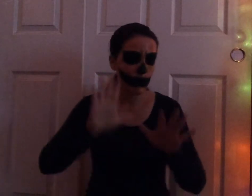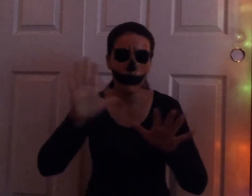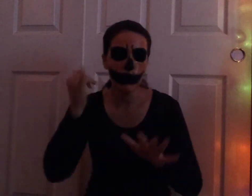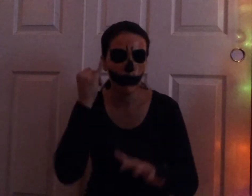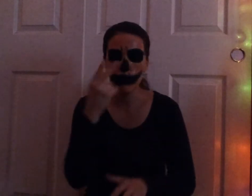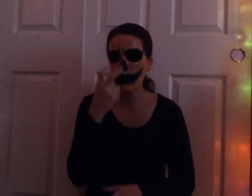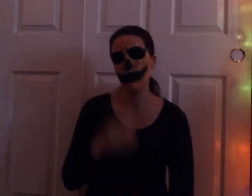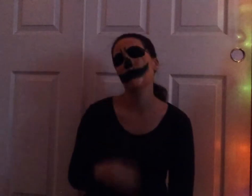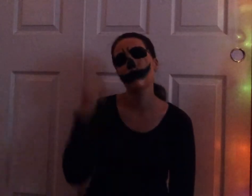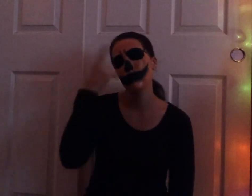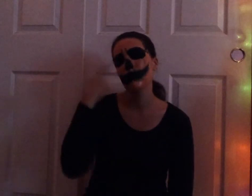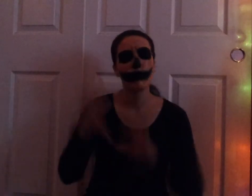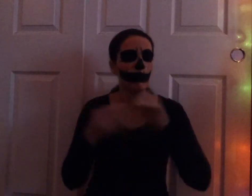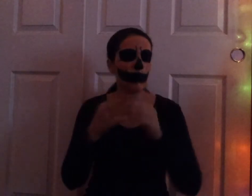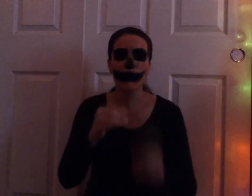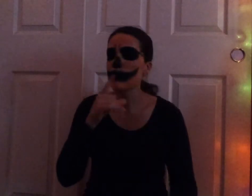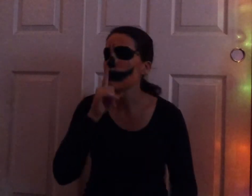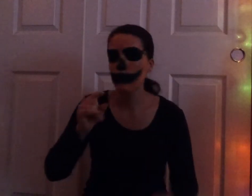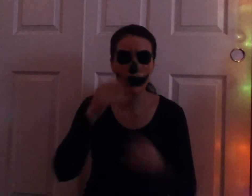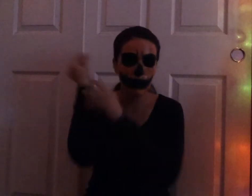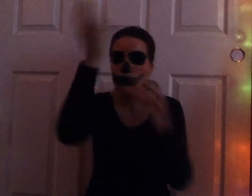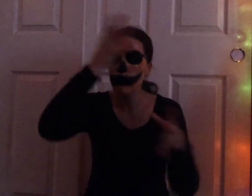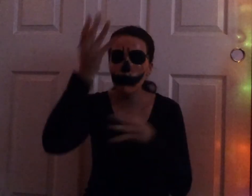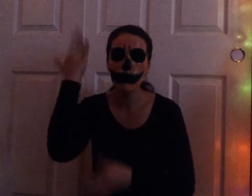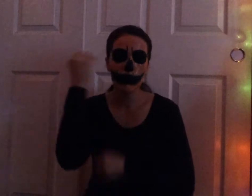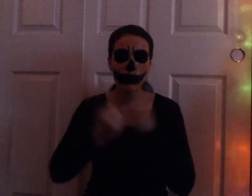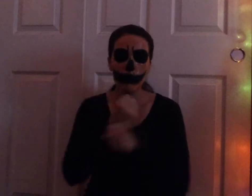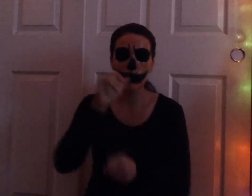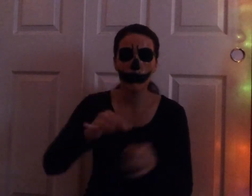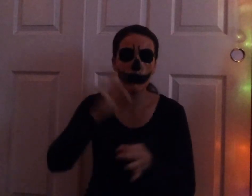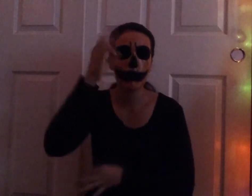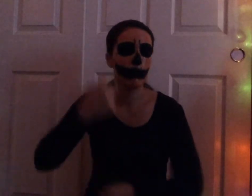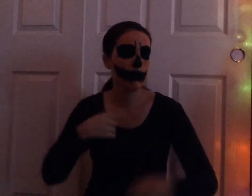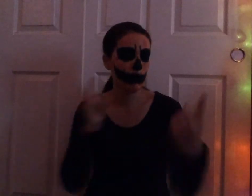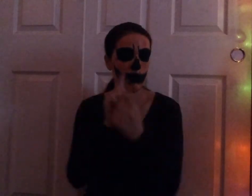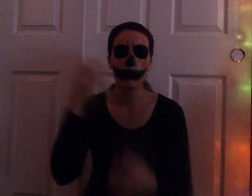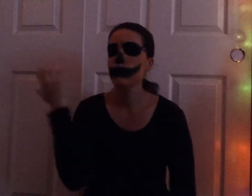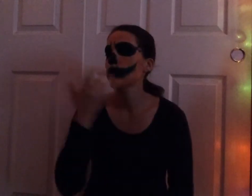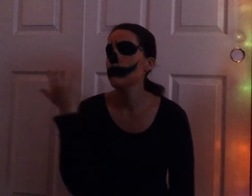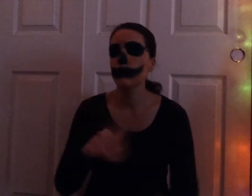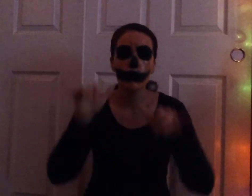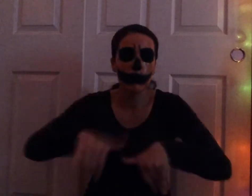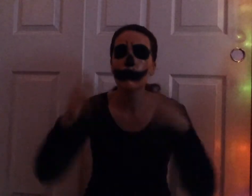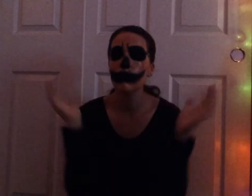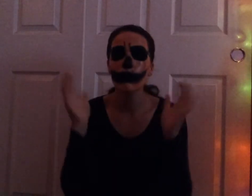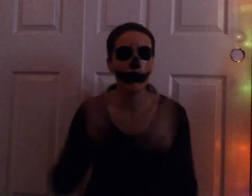Now if you doubt this tale of soul, I met that spook just a year ago. I didn't stop,